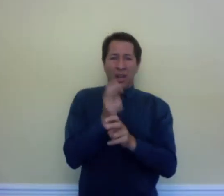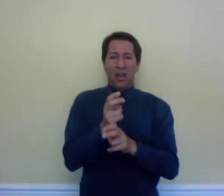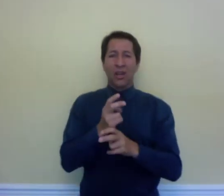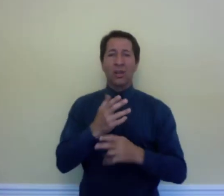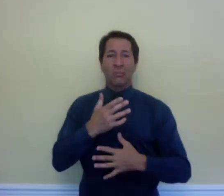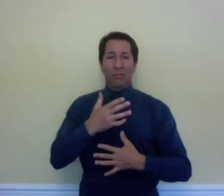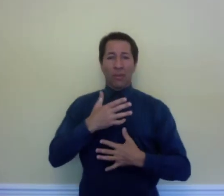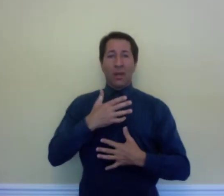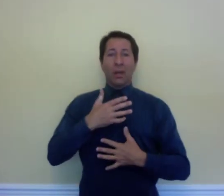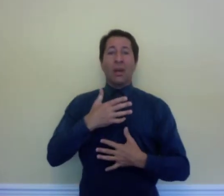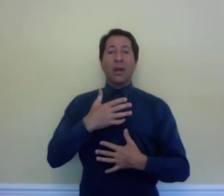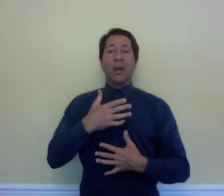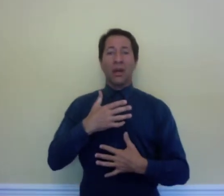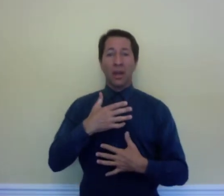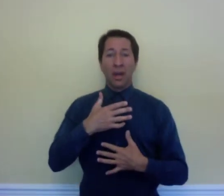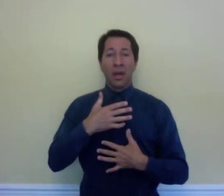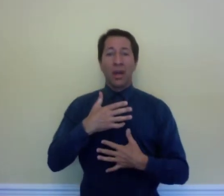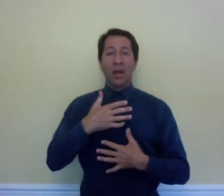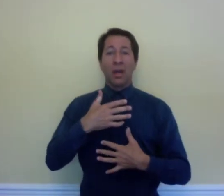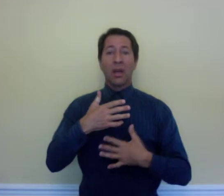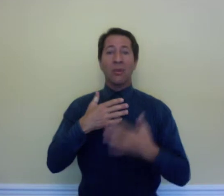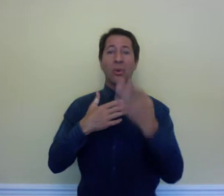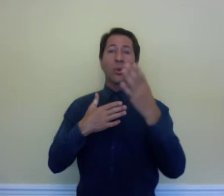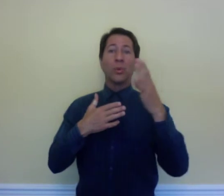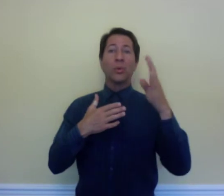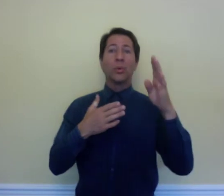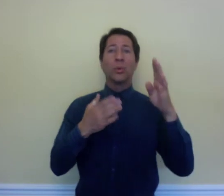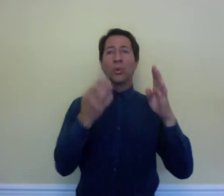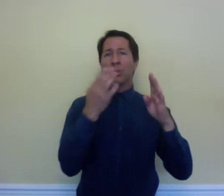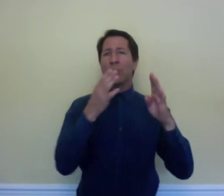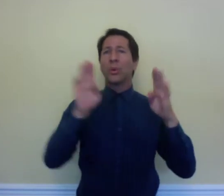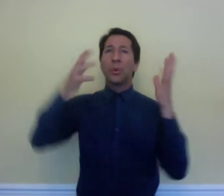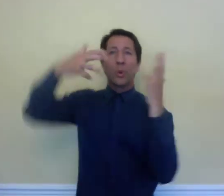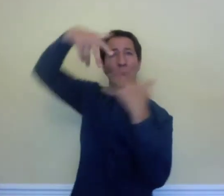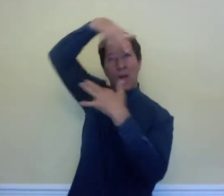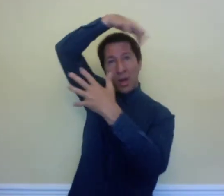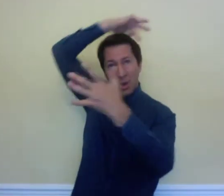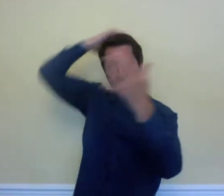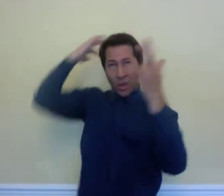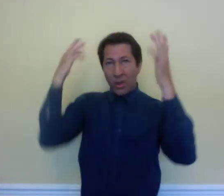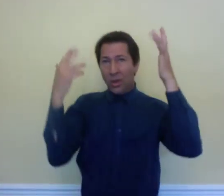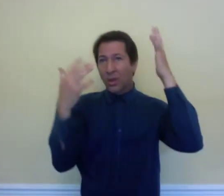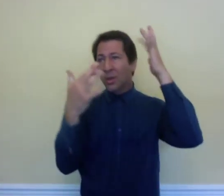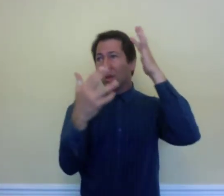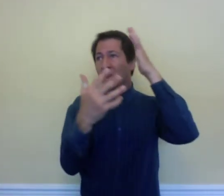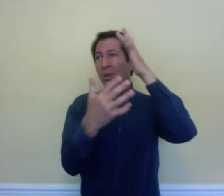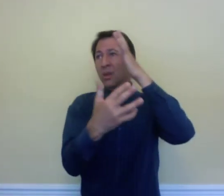to breathe A tail to blue surround me, I